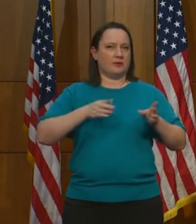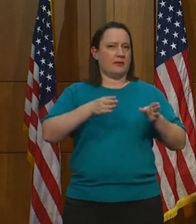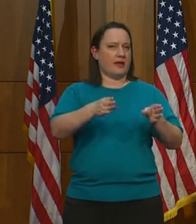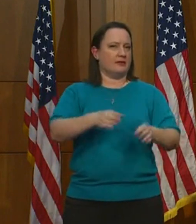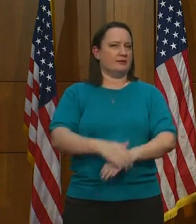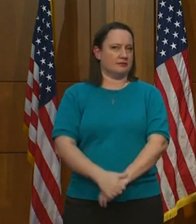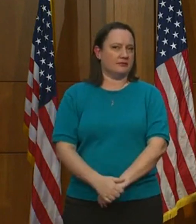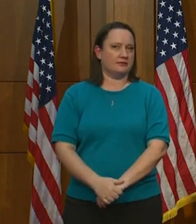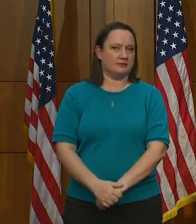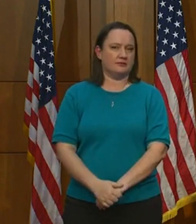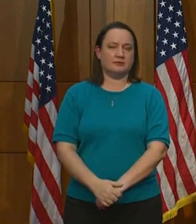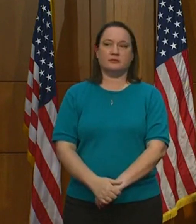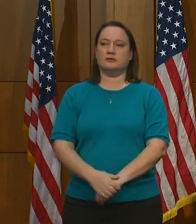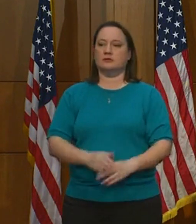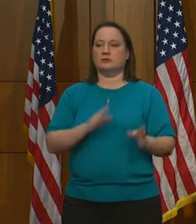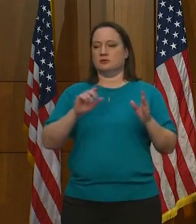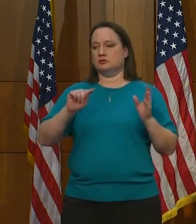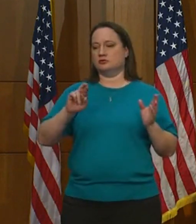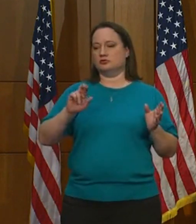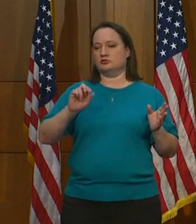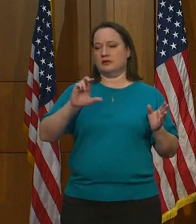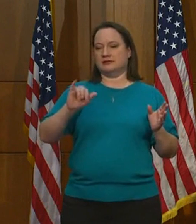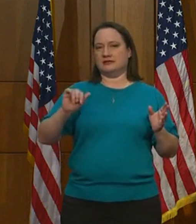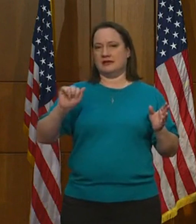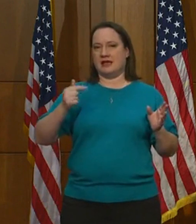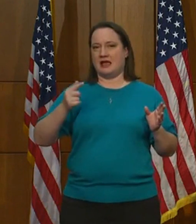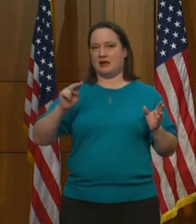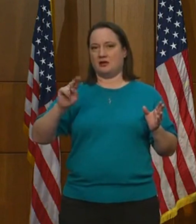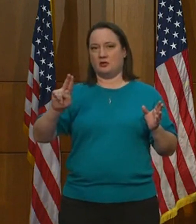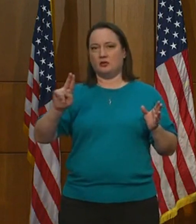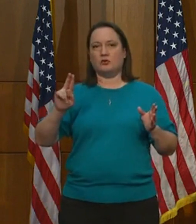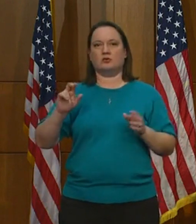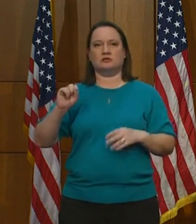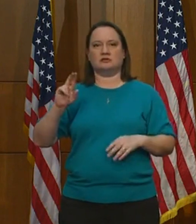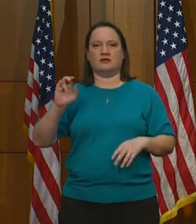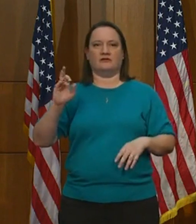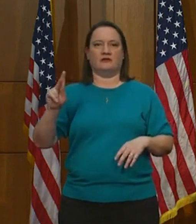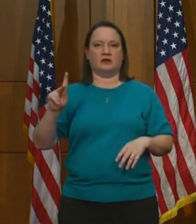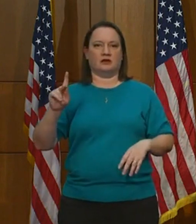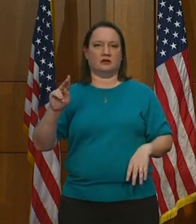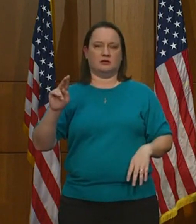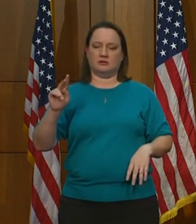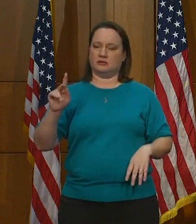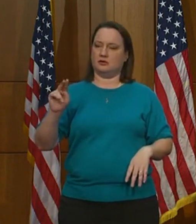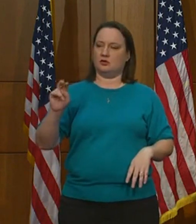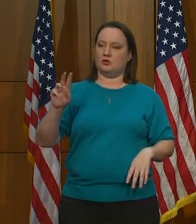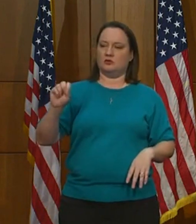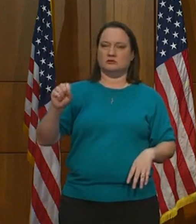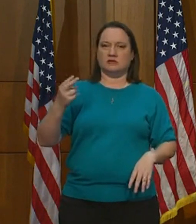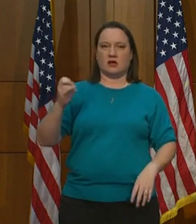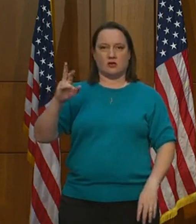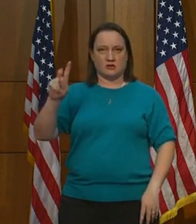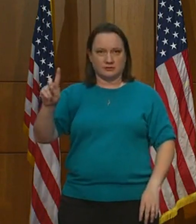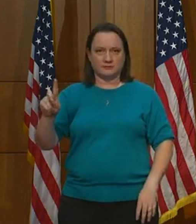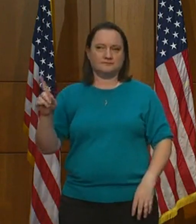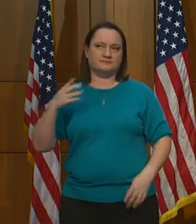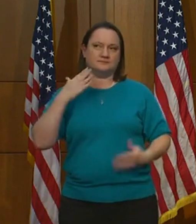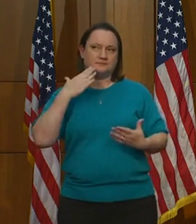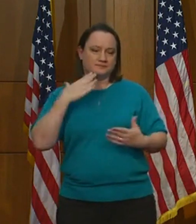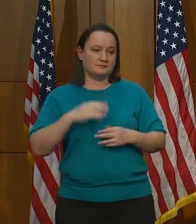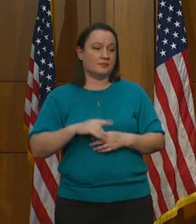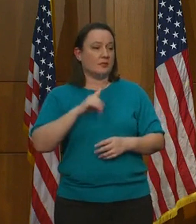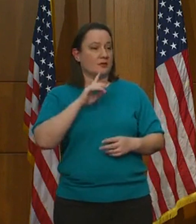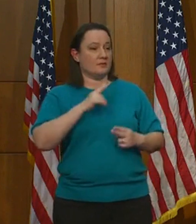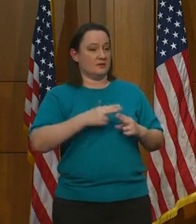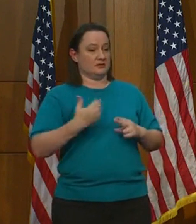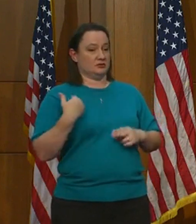Yeah, Tracy Agnew with the Suffolk News Herald. Tracy. Thank you. You mentioned on Tuesday, Governor, that the